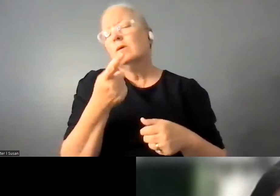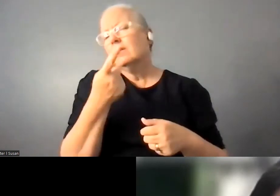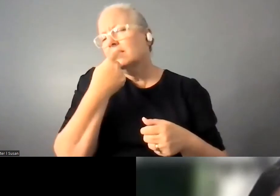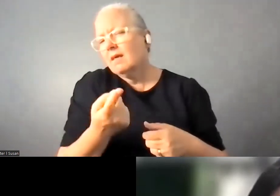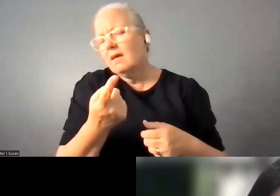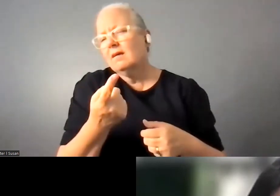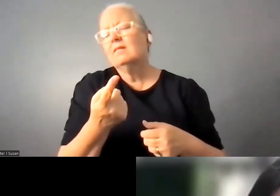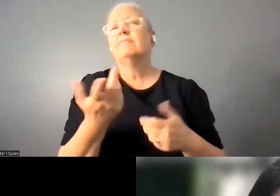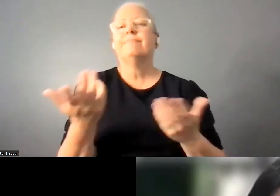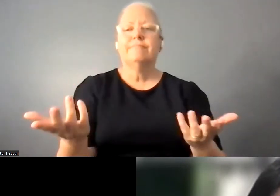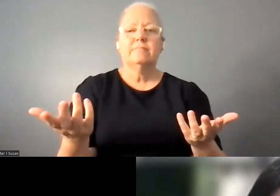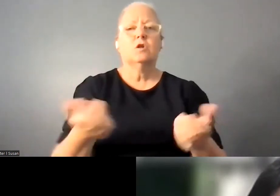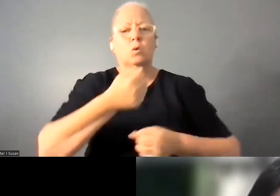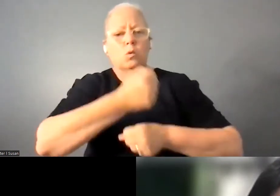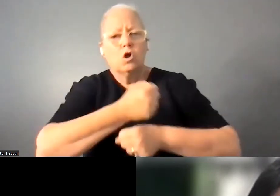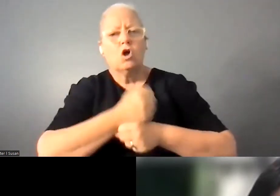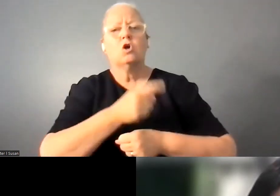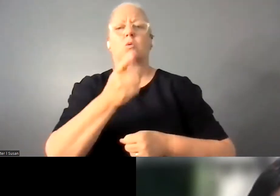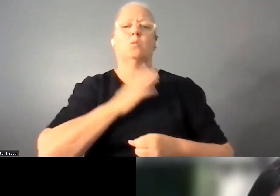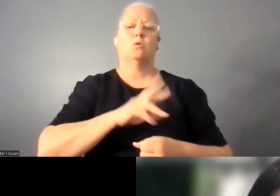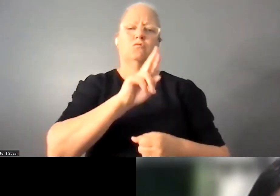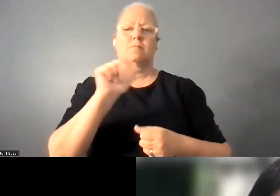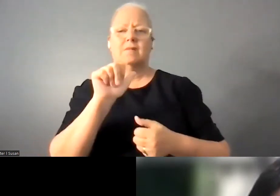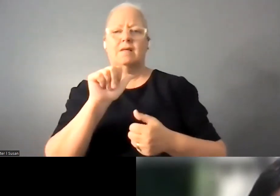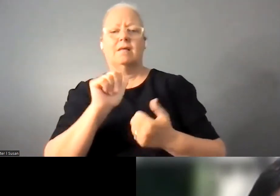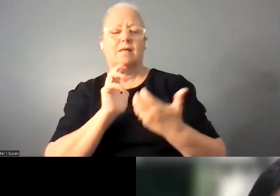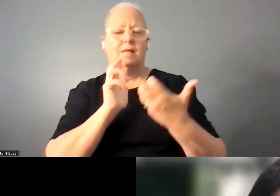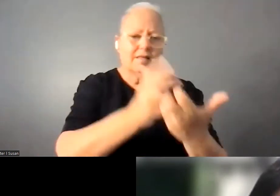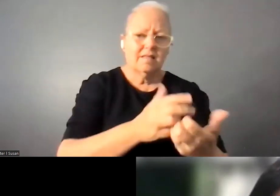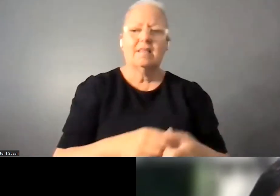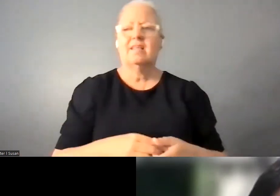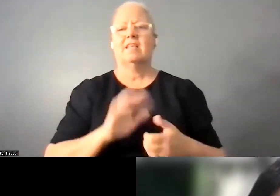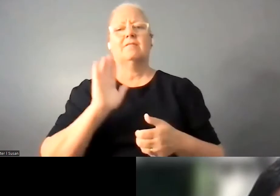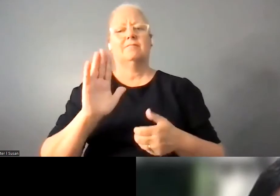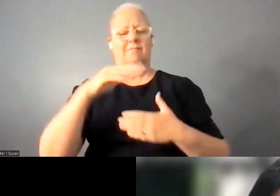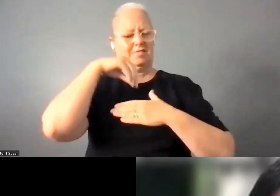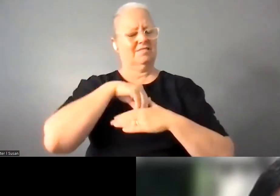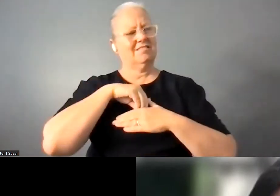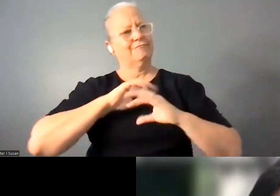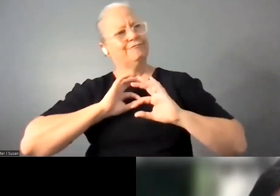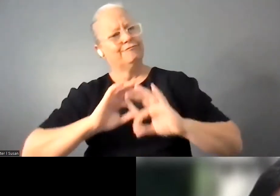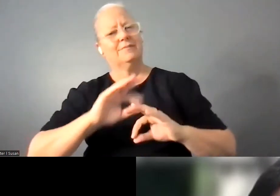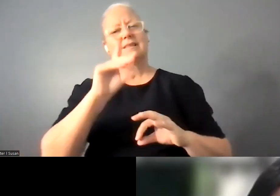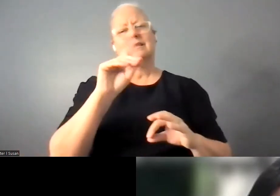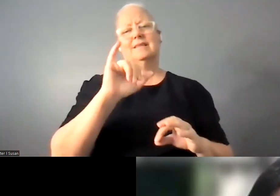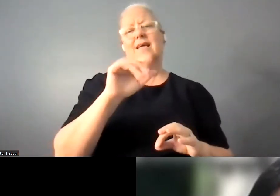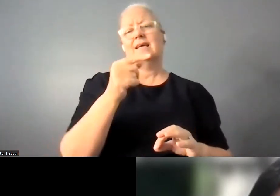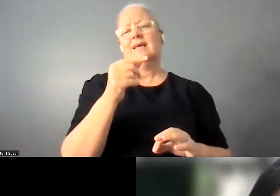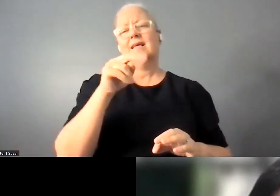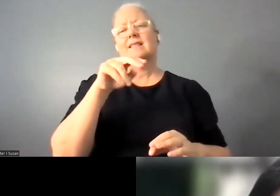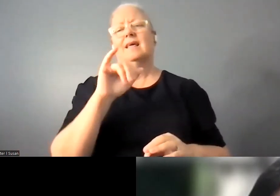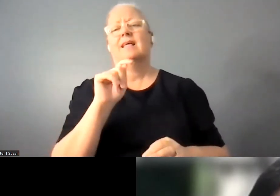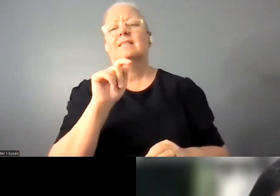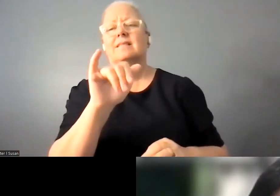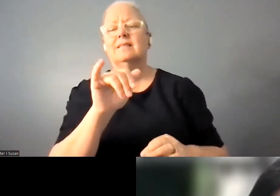reasonable accommodation dignity socialization and you spoke against token um took